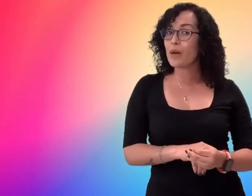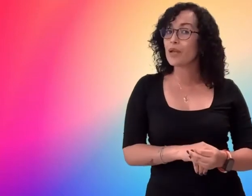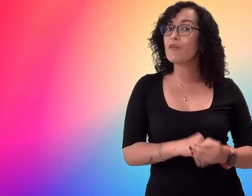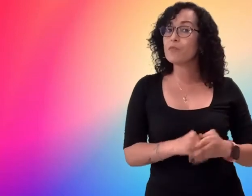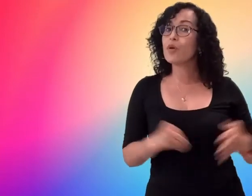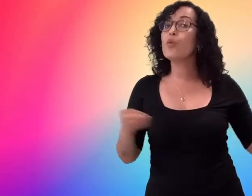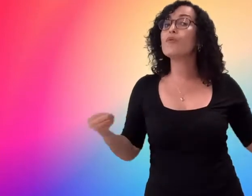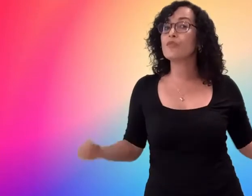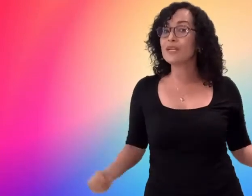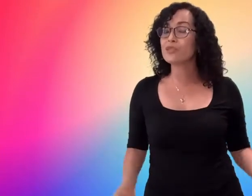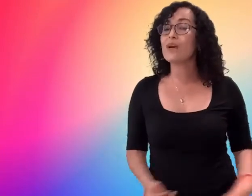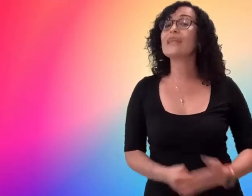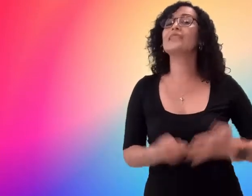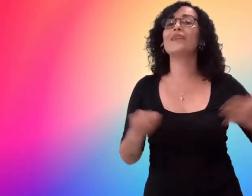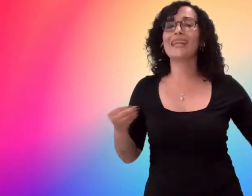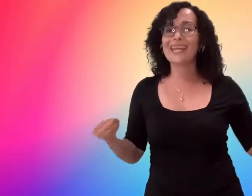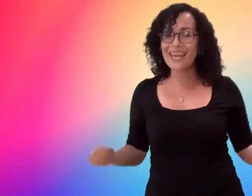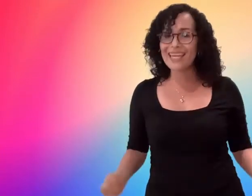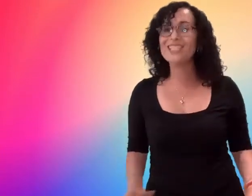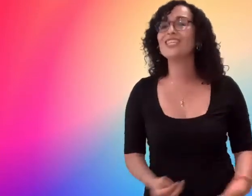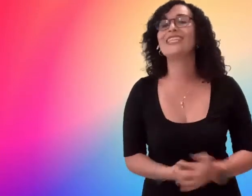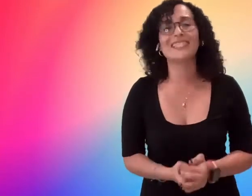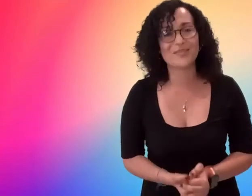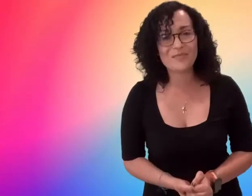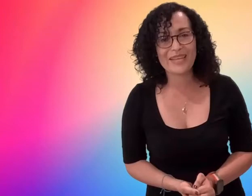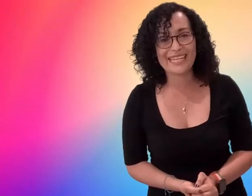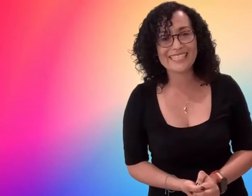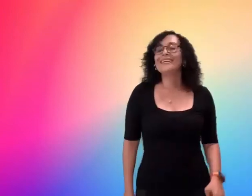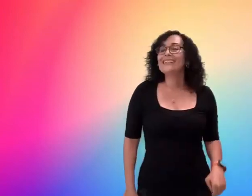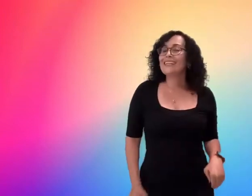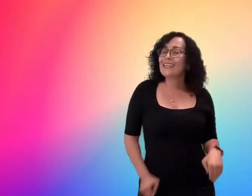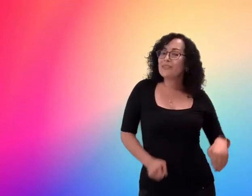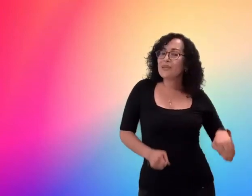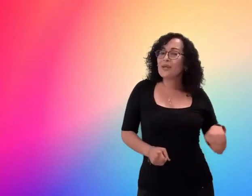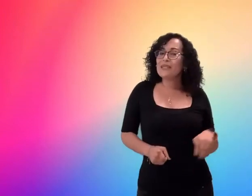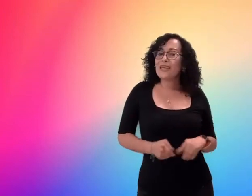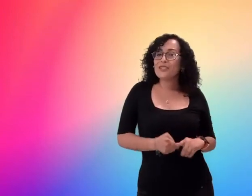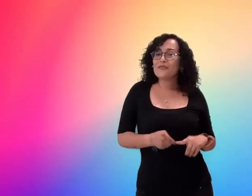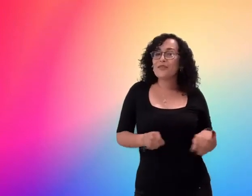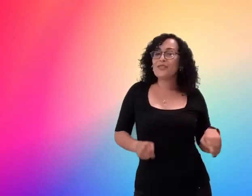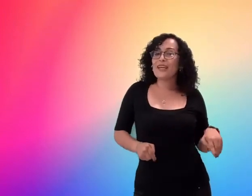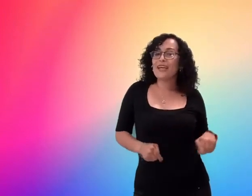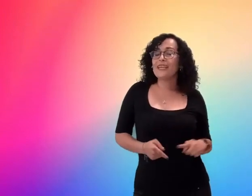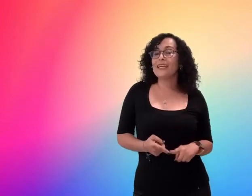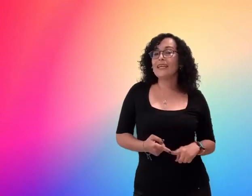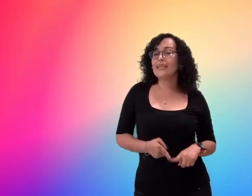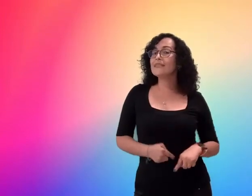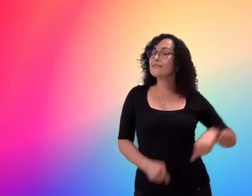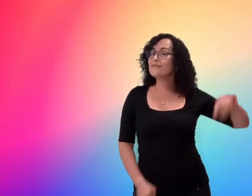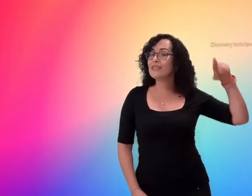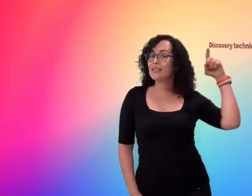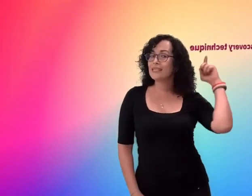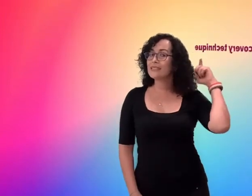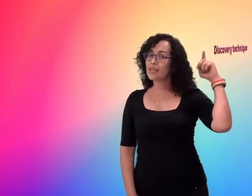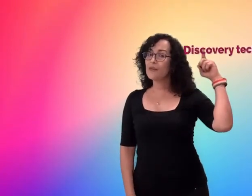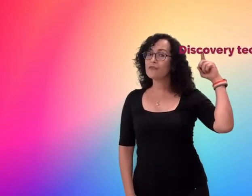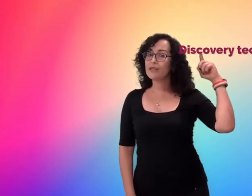part of a broader interactive and engaging lesson plan the last recommendation for today it is the discovery